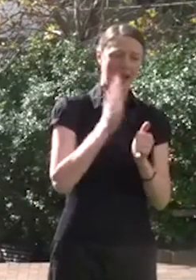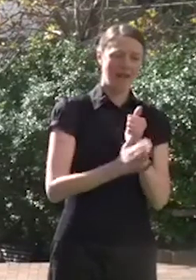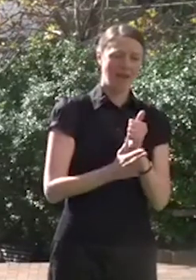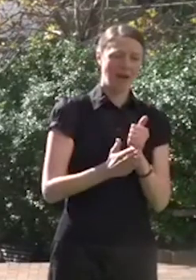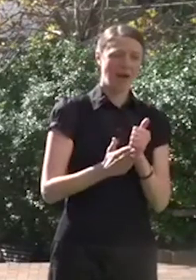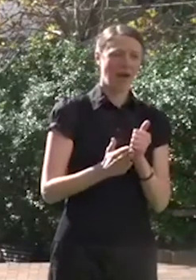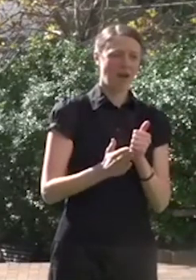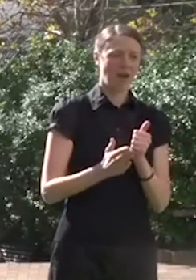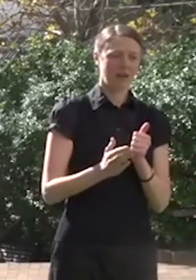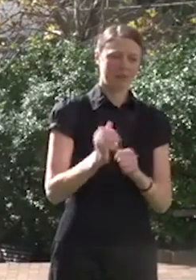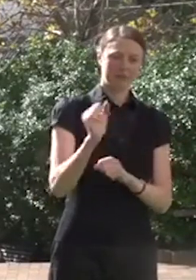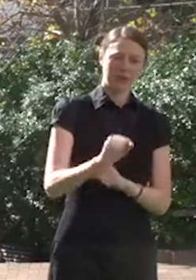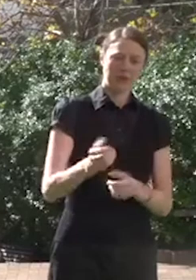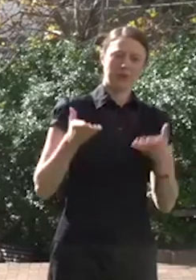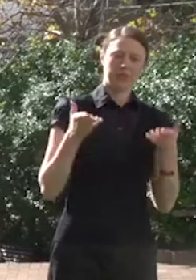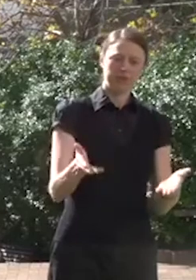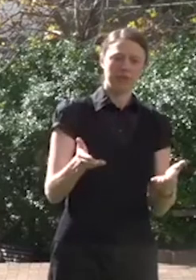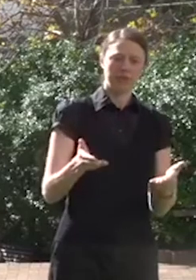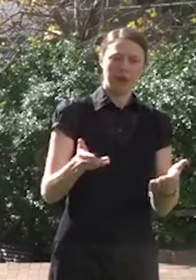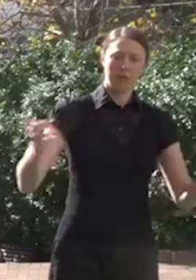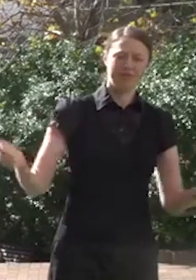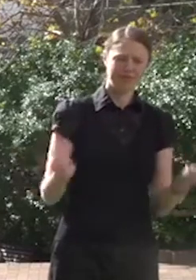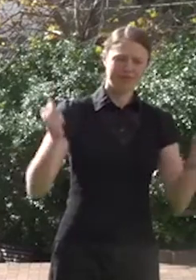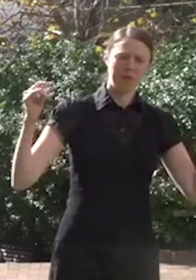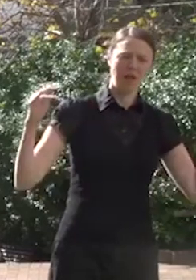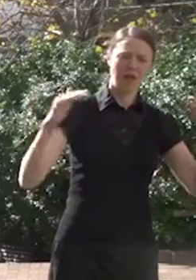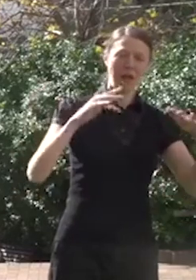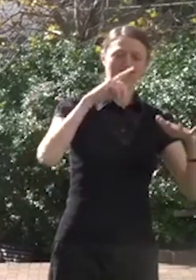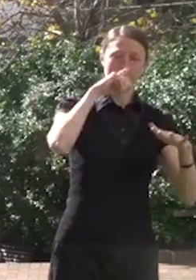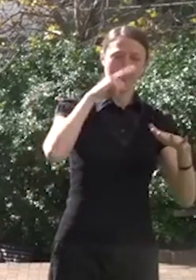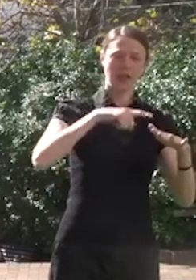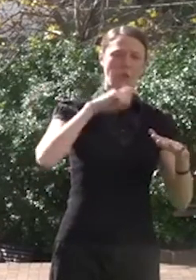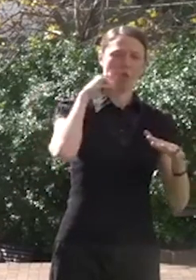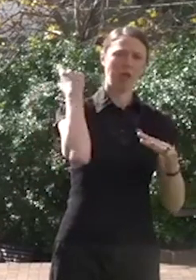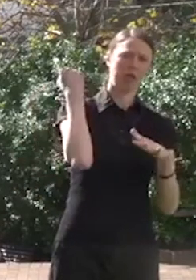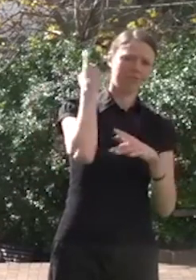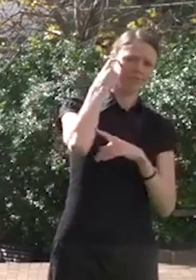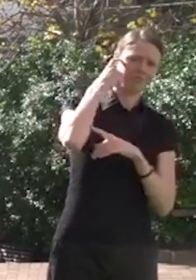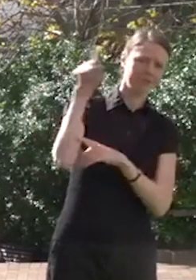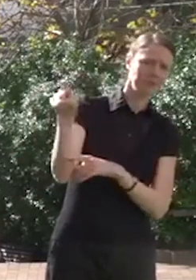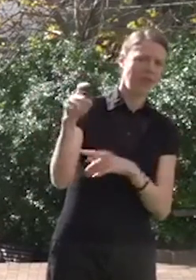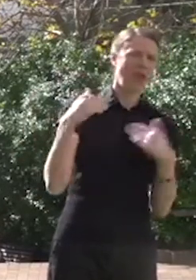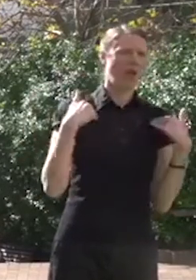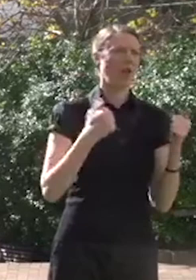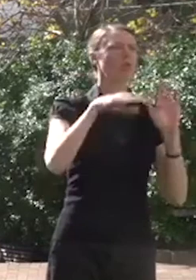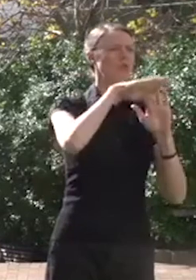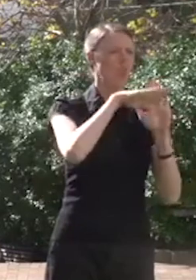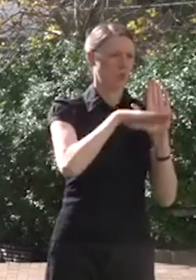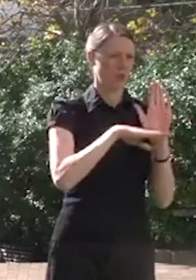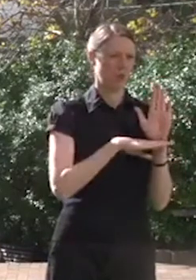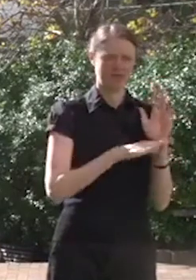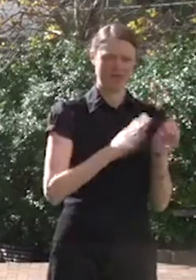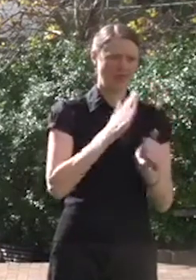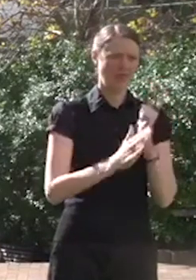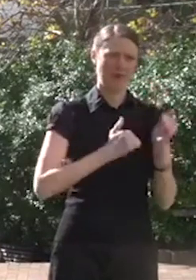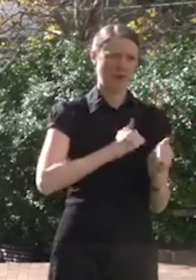people flagrantly disregarding the health orders. That never was and never will be our intention. Let me make it very very clear